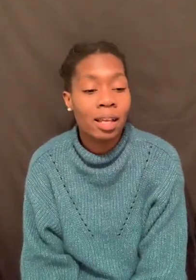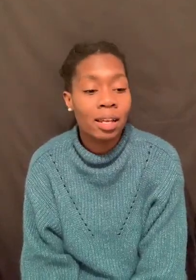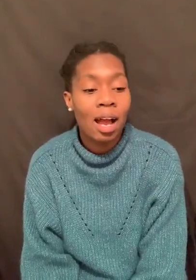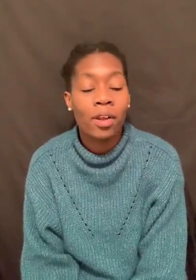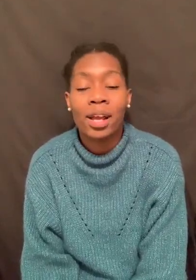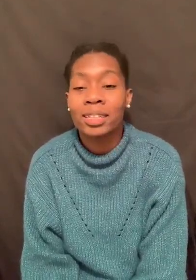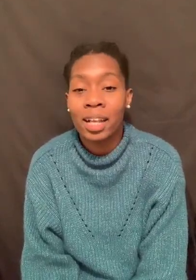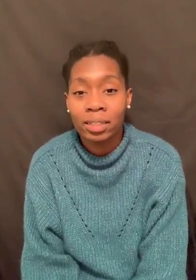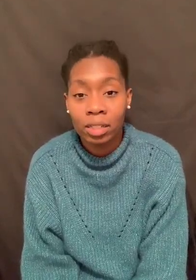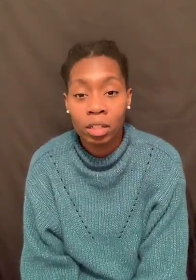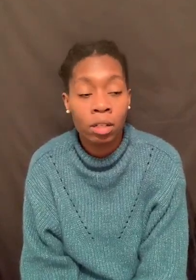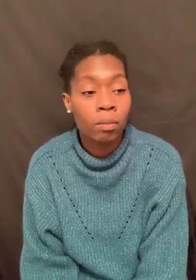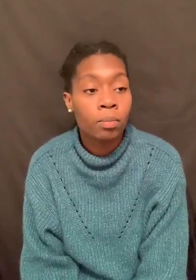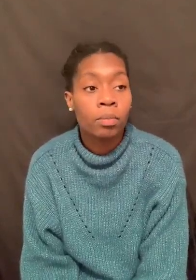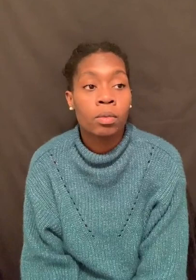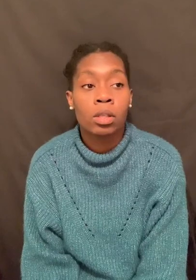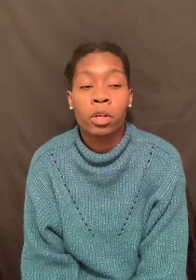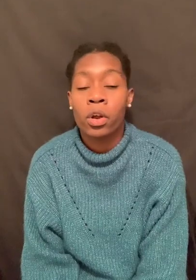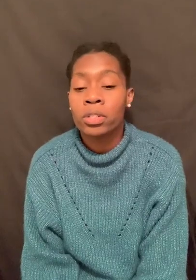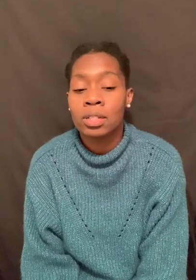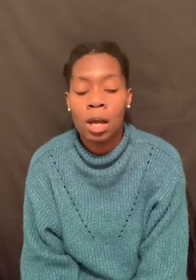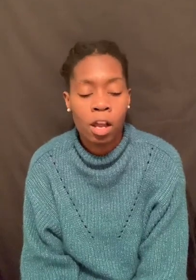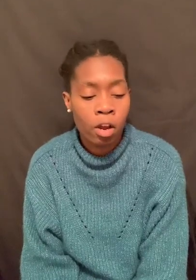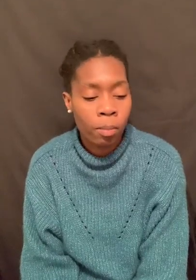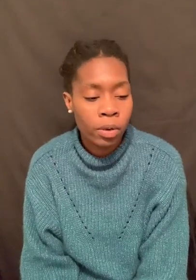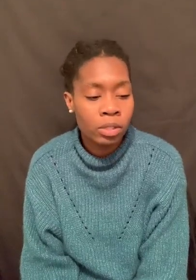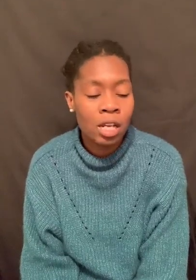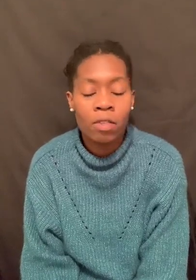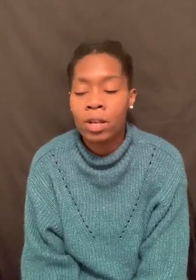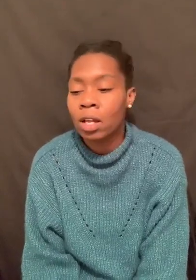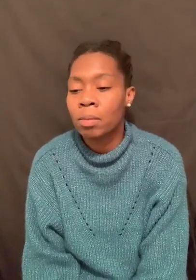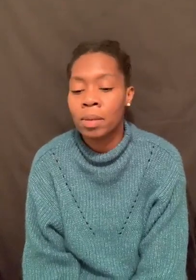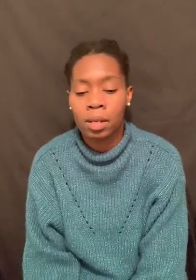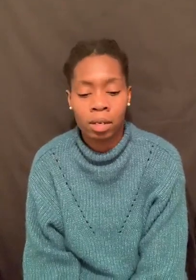At hand of God, you're not changing the, you're cursing out a person every other minute.